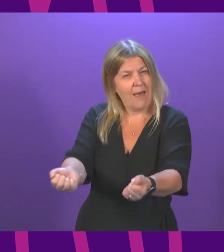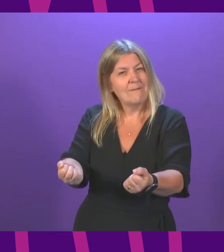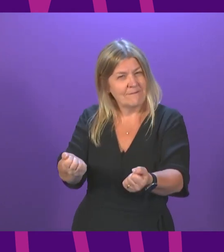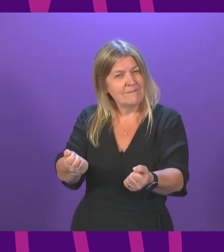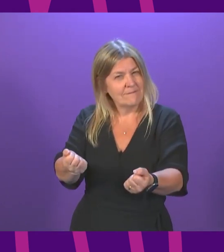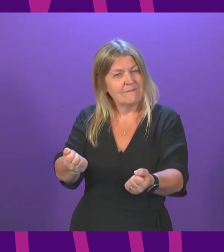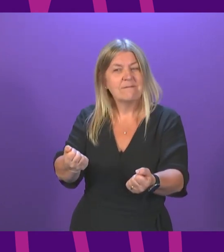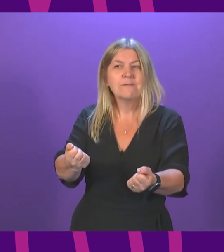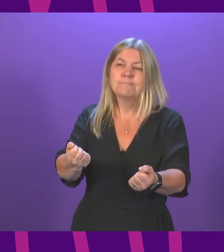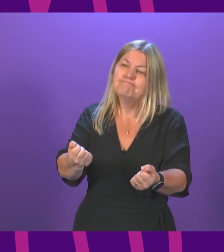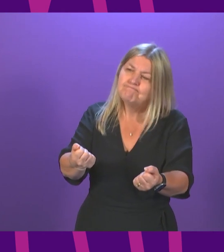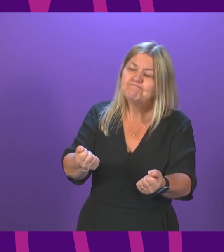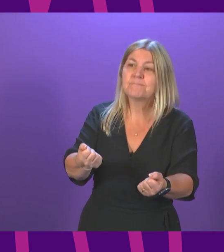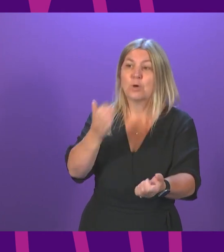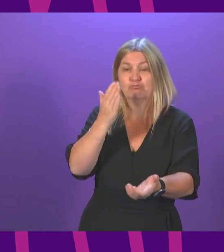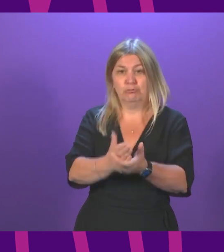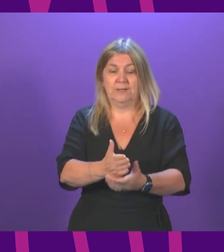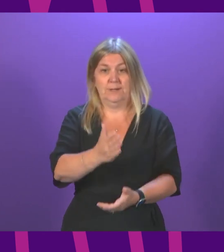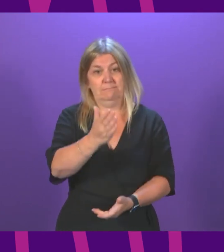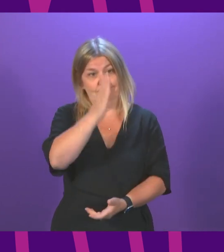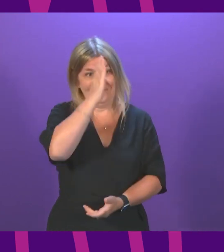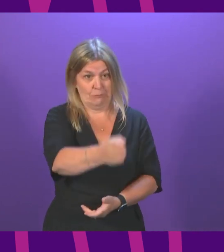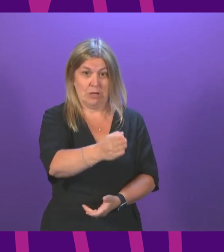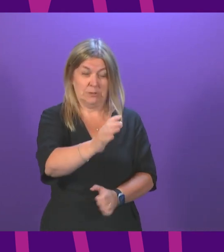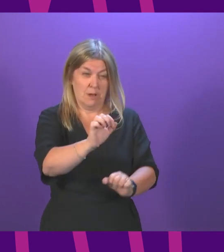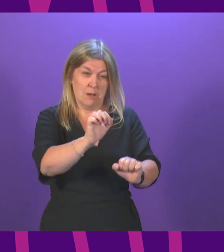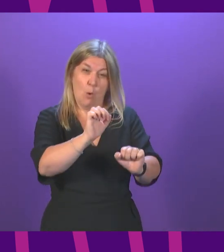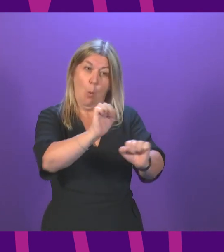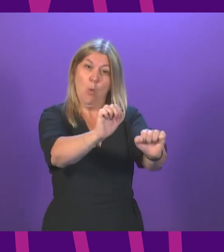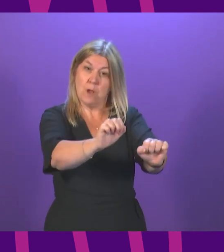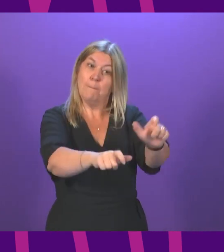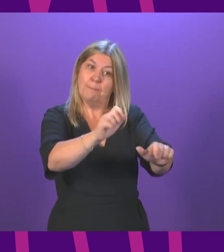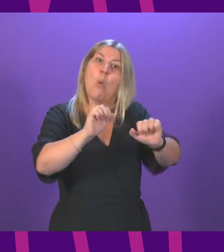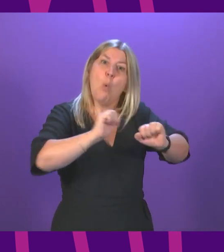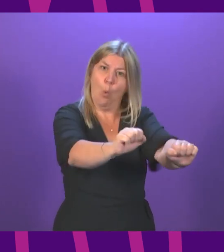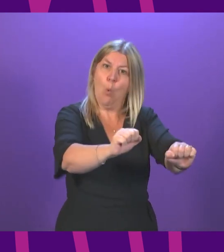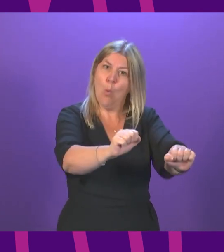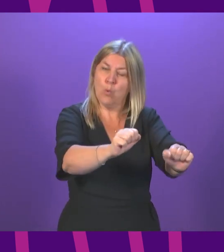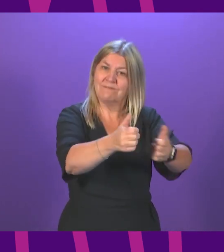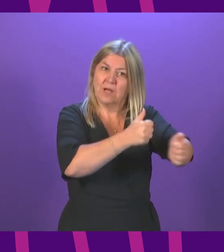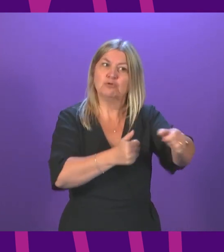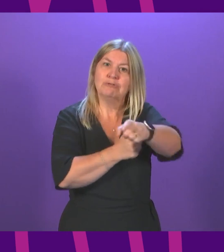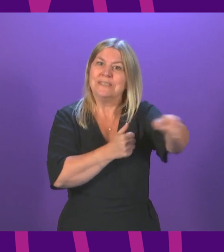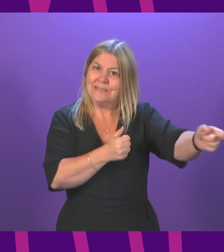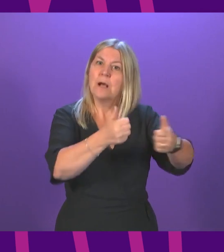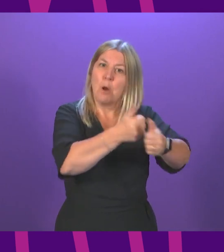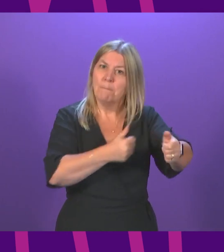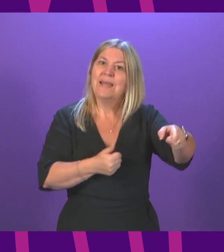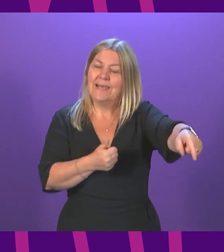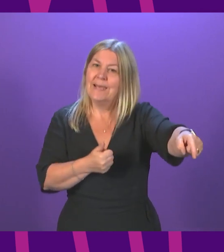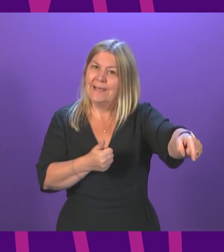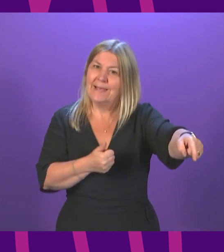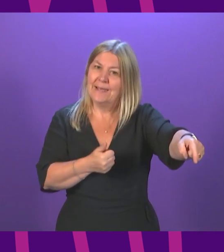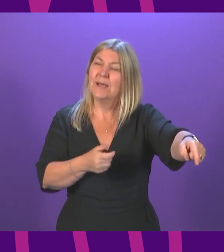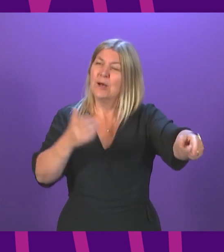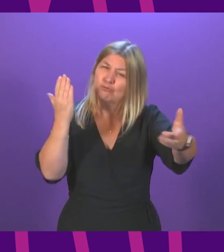to eyeball directly the owners of McVitie's and put everything on the table that